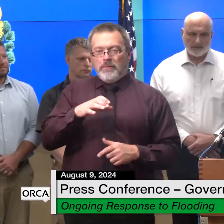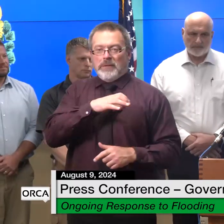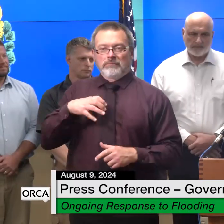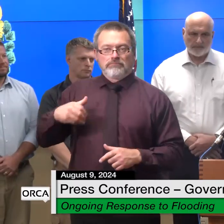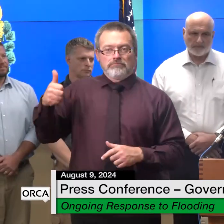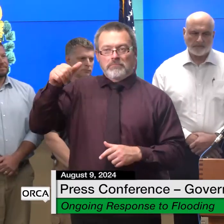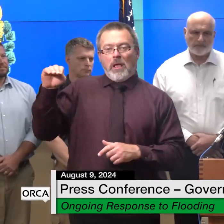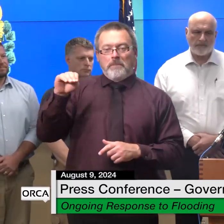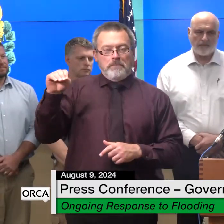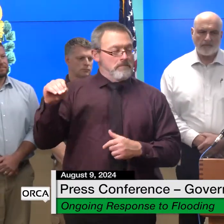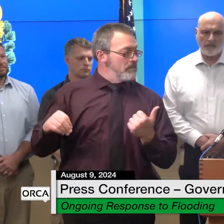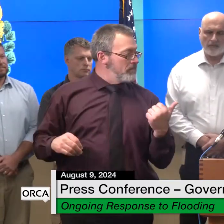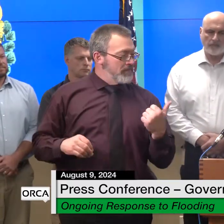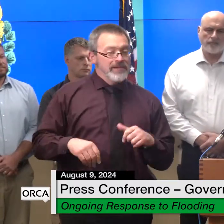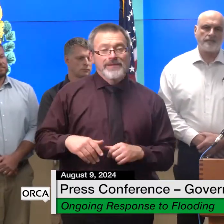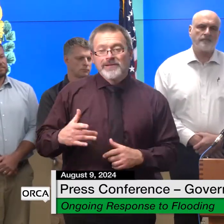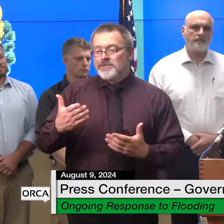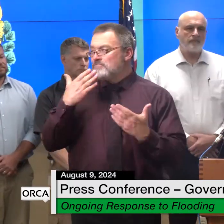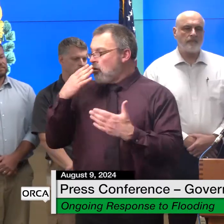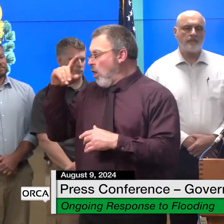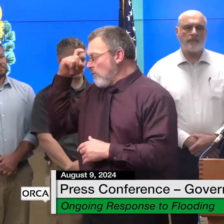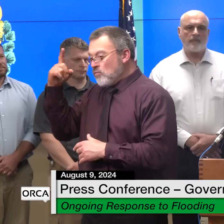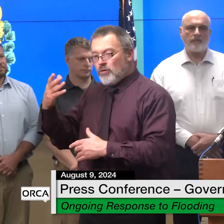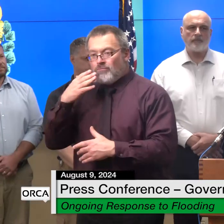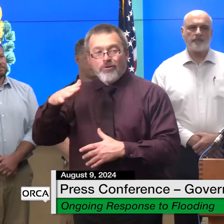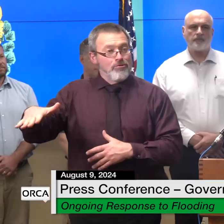thank you governor good morning